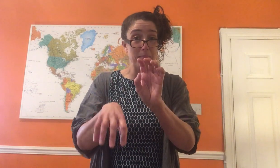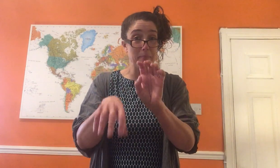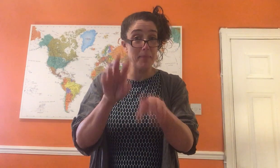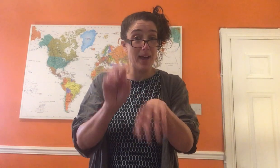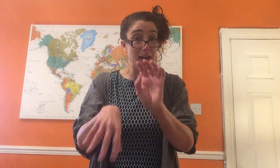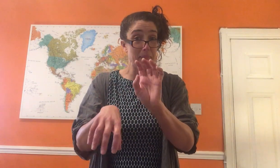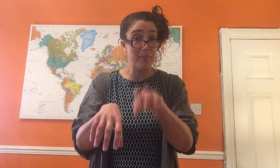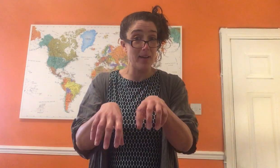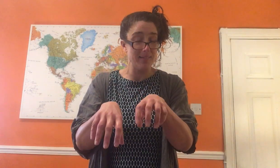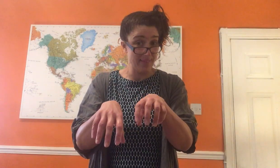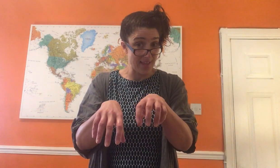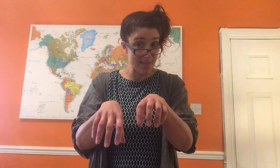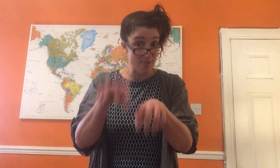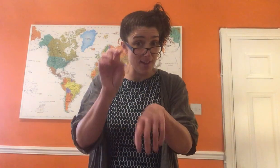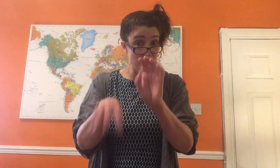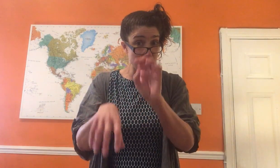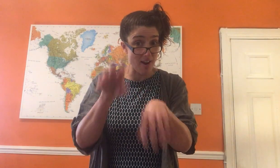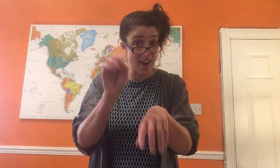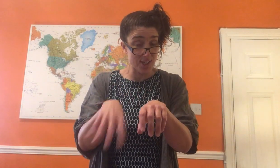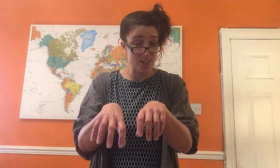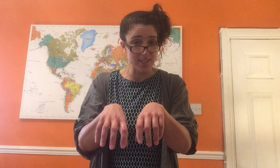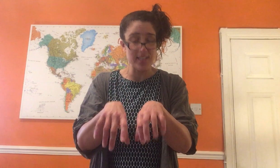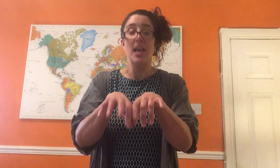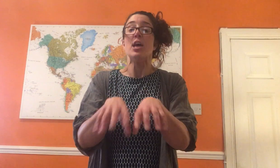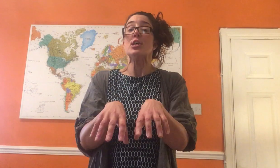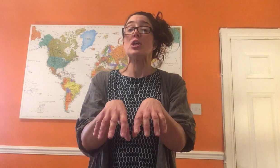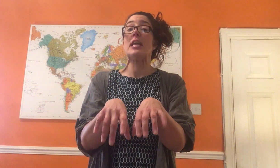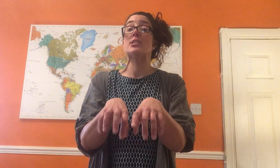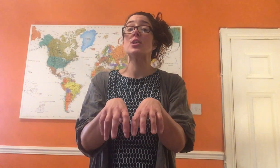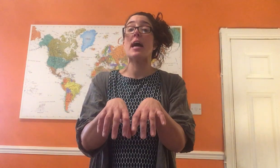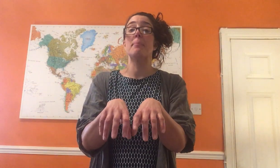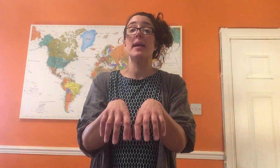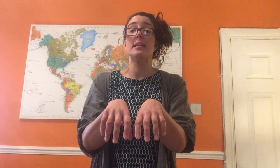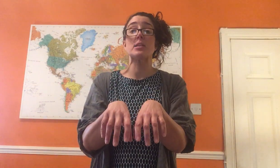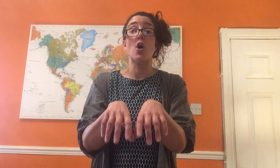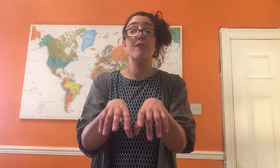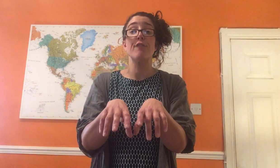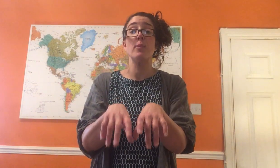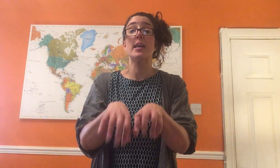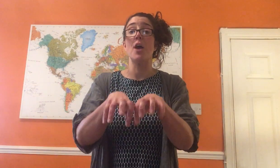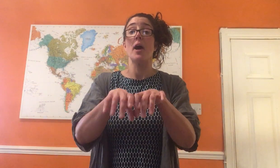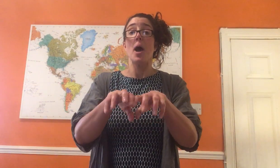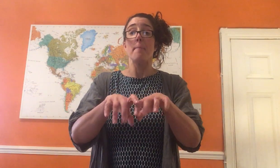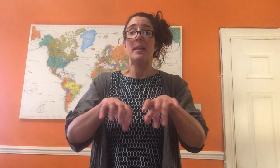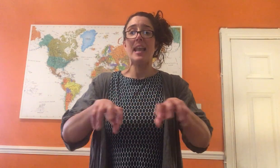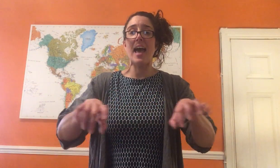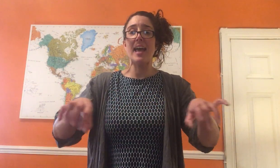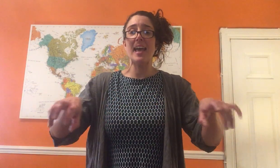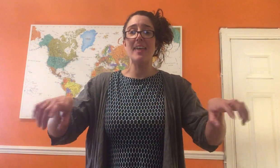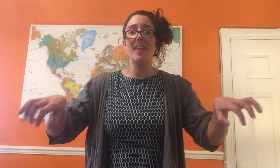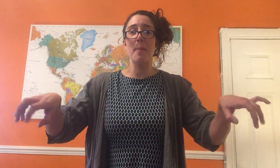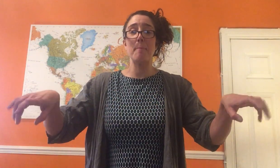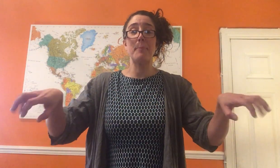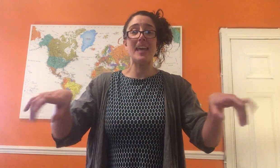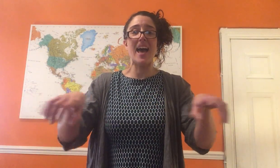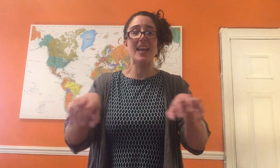hammer, hammer. There's our rhythm in our actions. So let's do that bit. Off we go. Playing the piano,